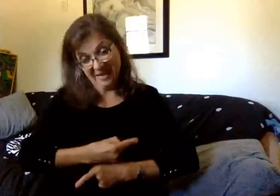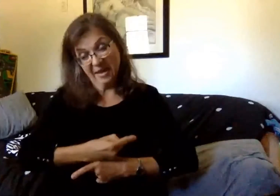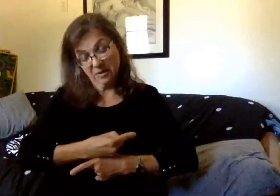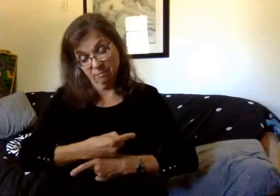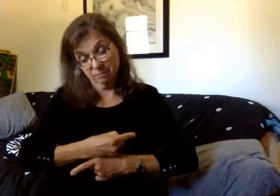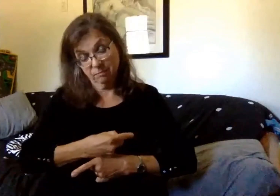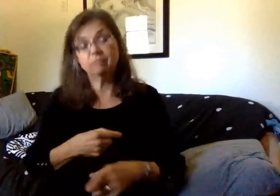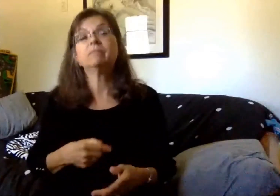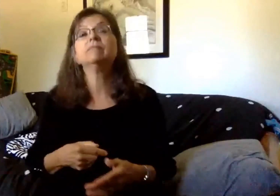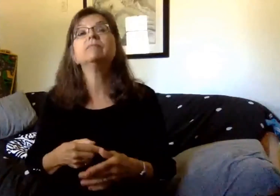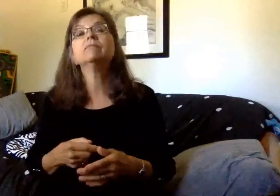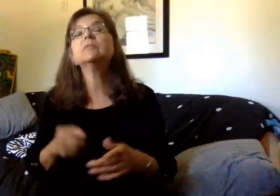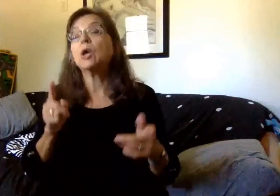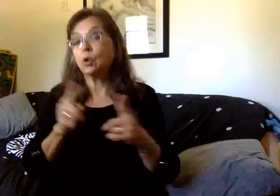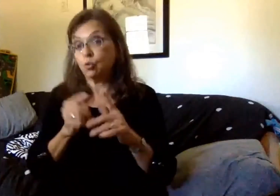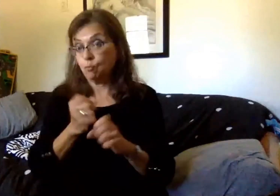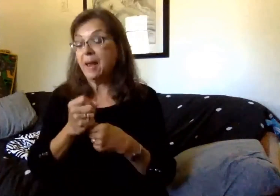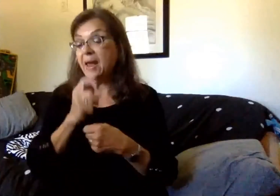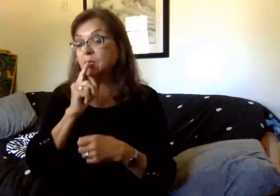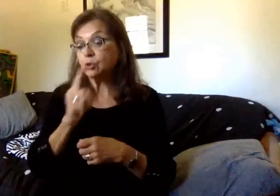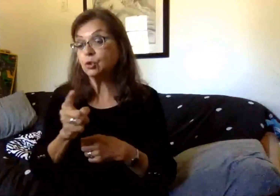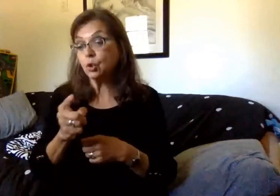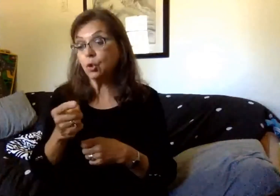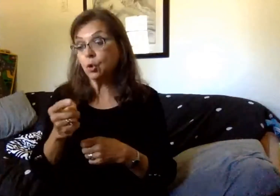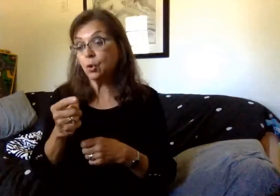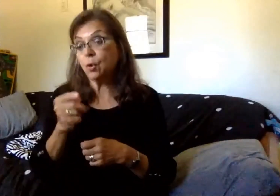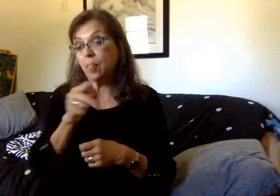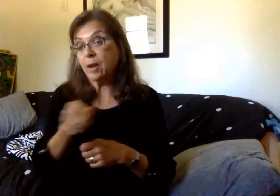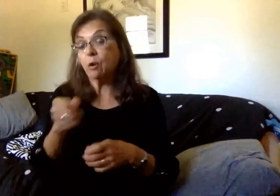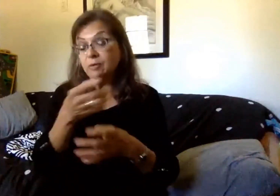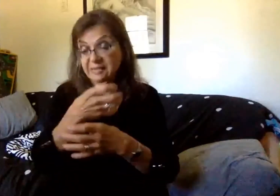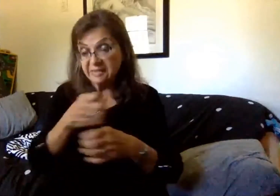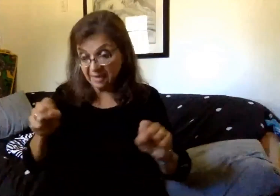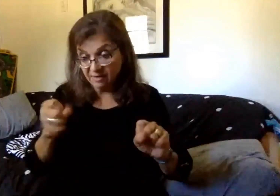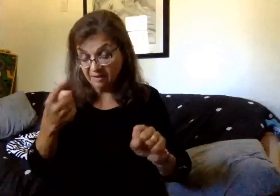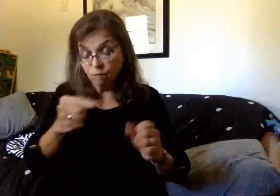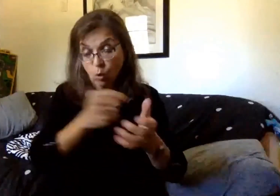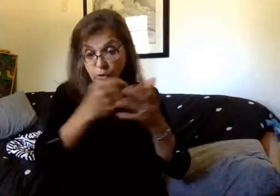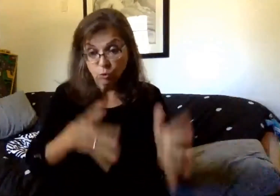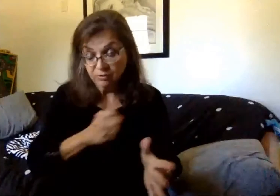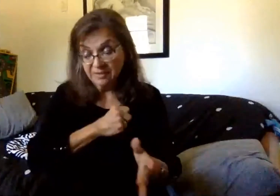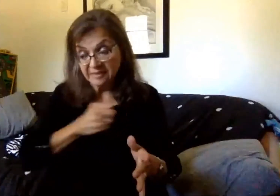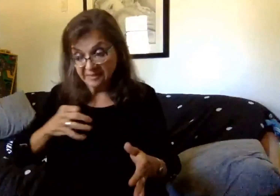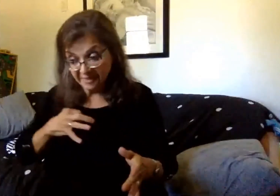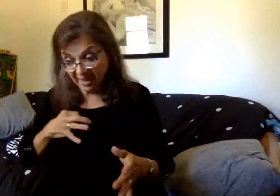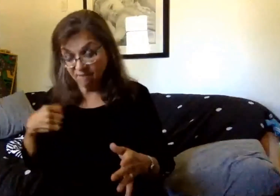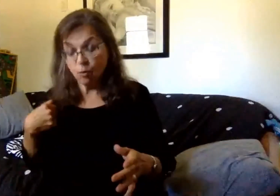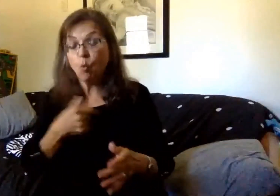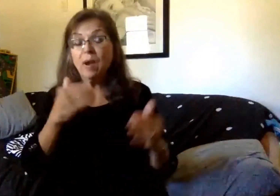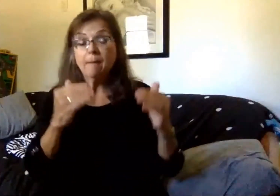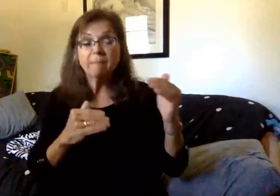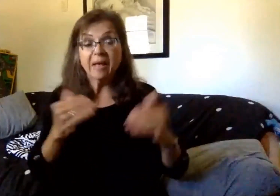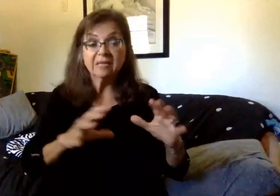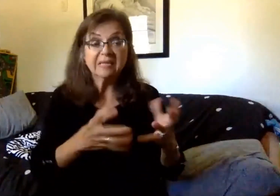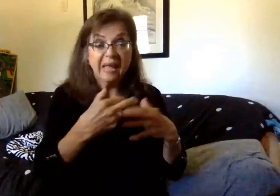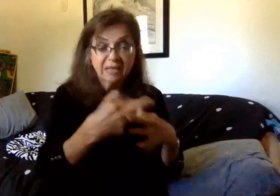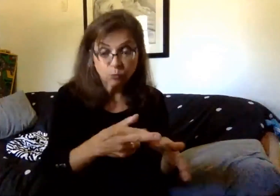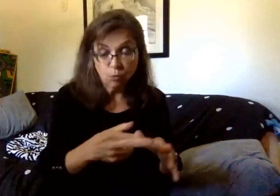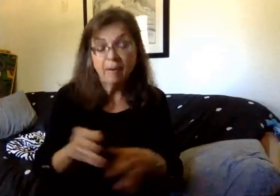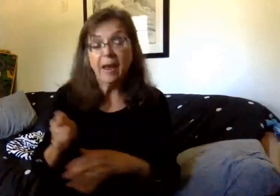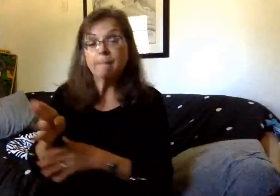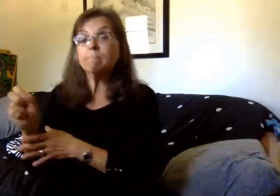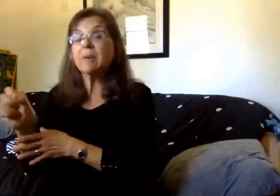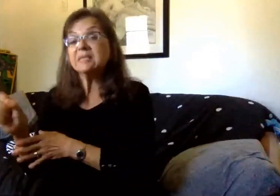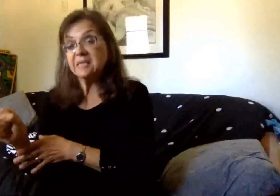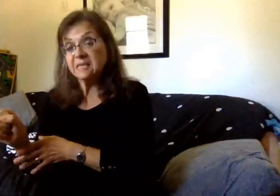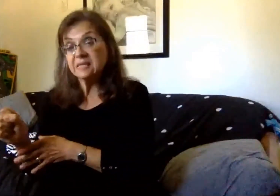Again, to ensure the student safety and staff safety, our classrooms and buses are balanced at this point the best we can and to